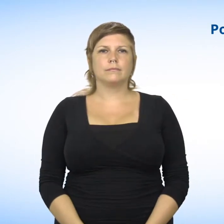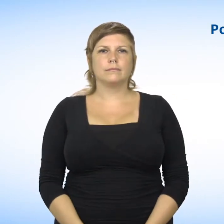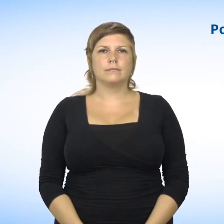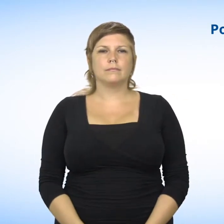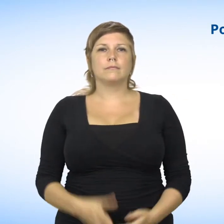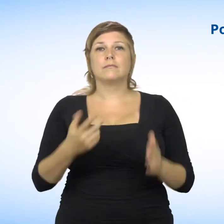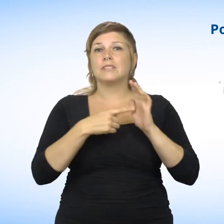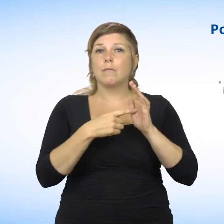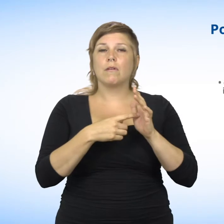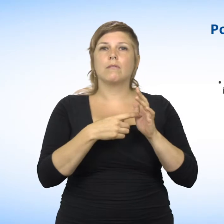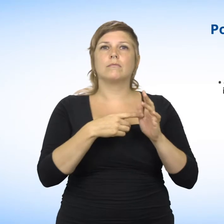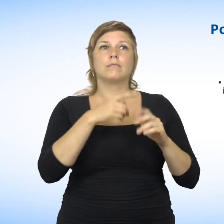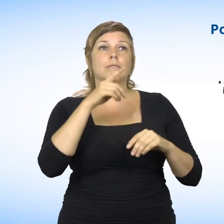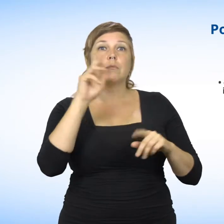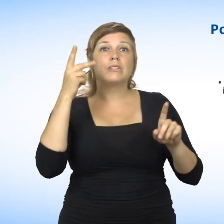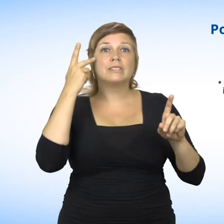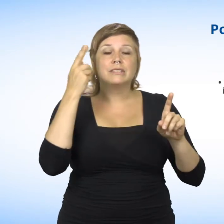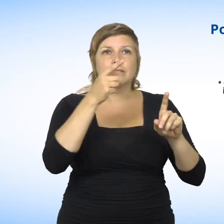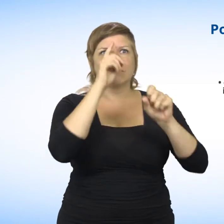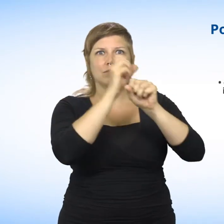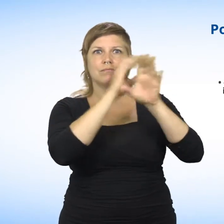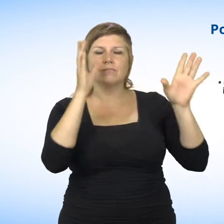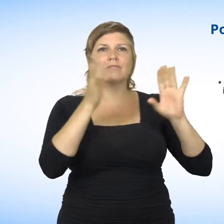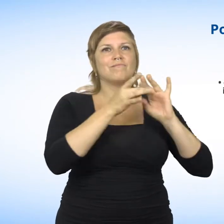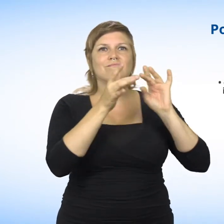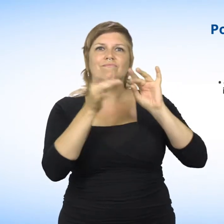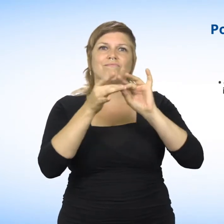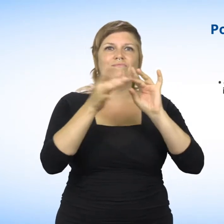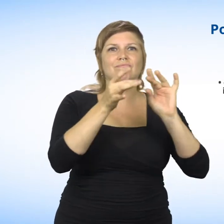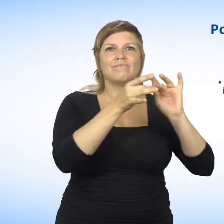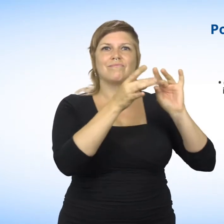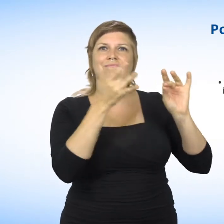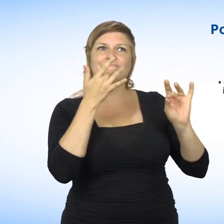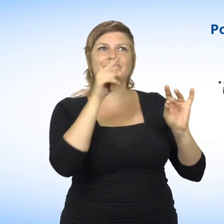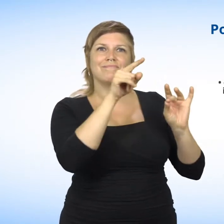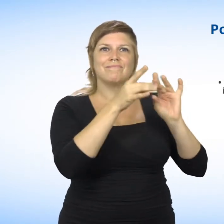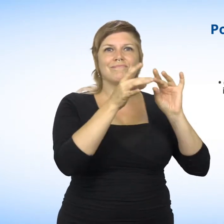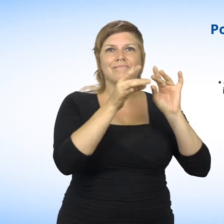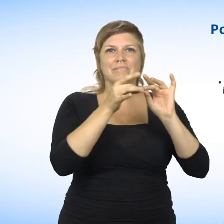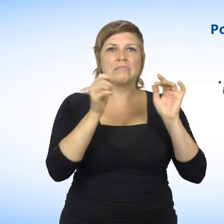For example, you may express these convictions by openly supporting a political ideology,